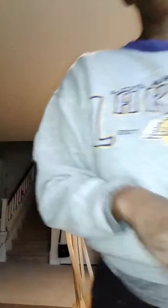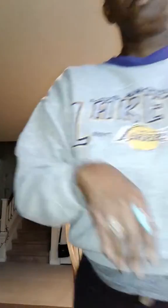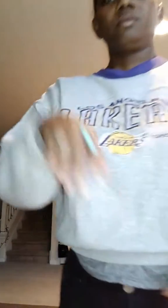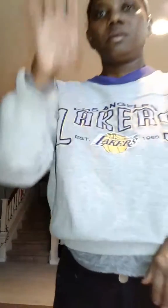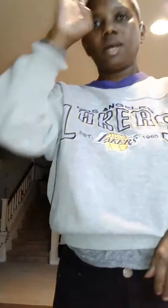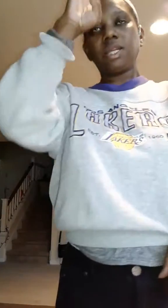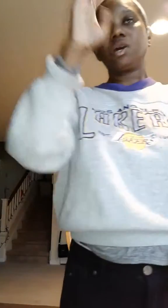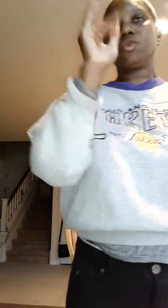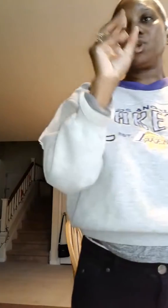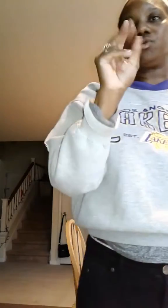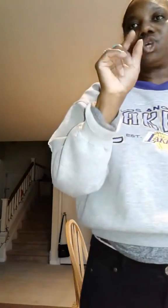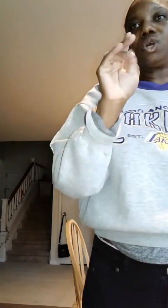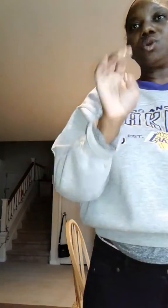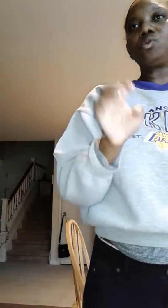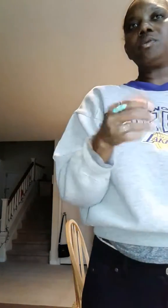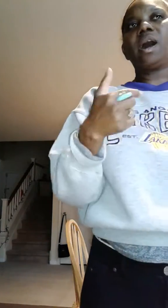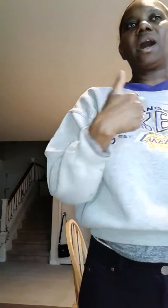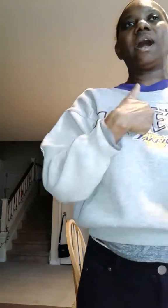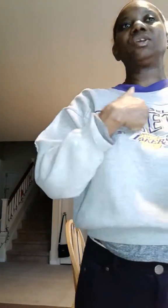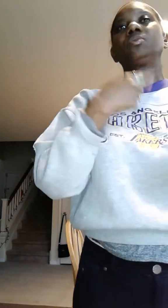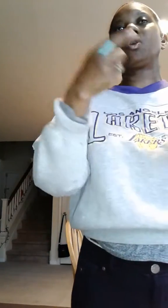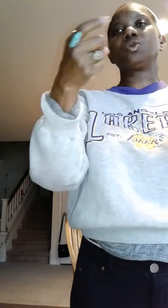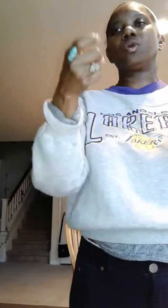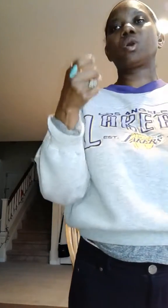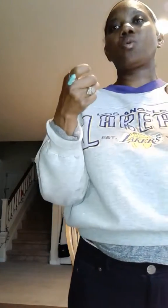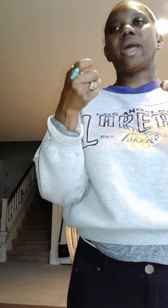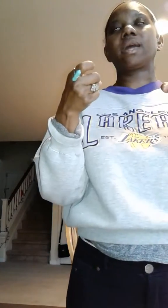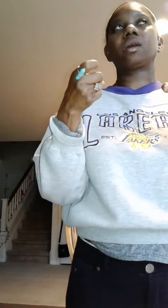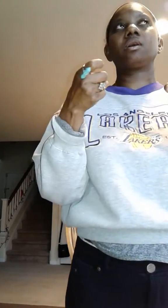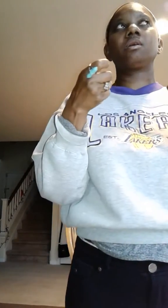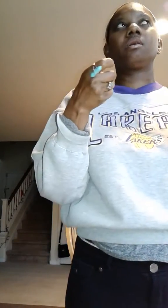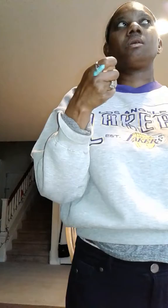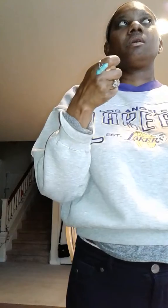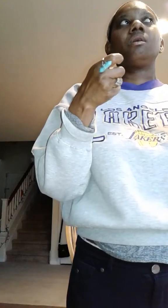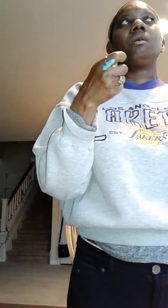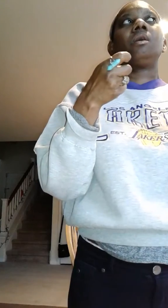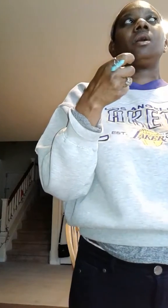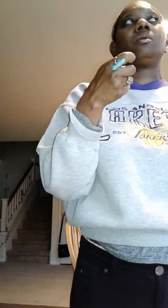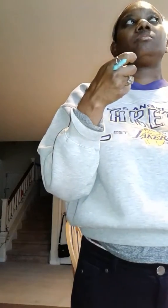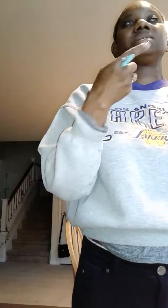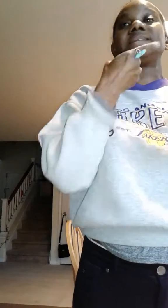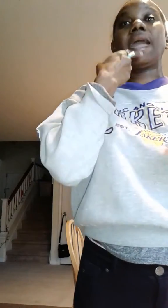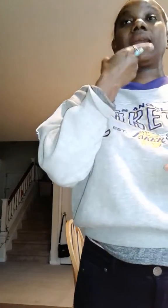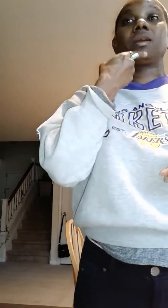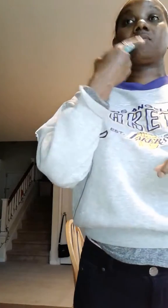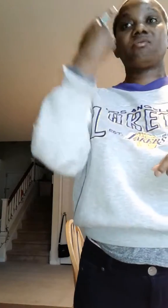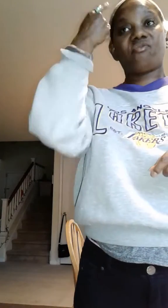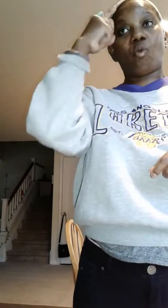hello YouTube I just want to do a quick saying for